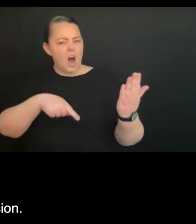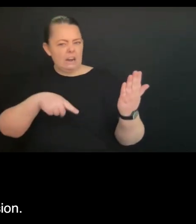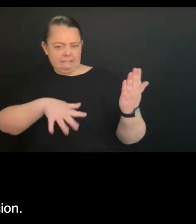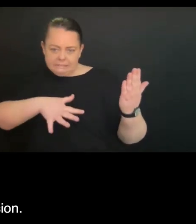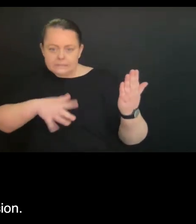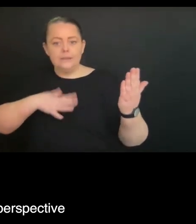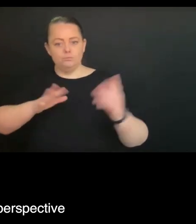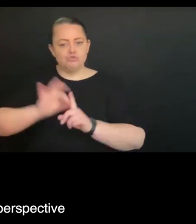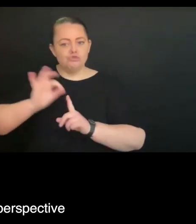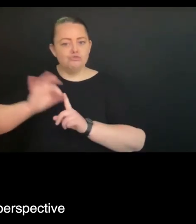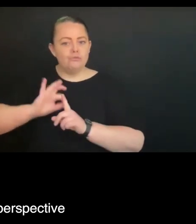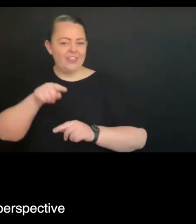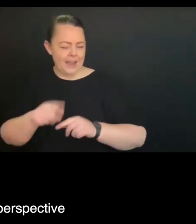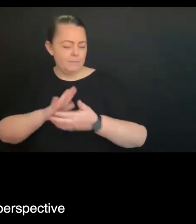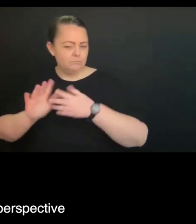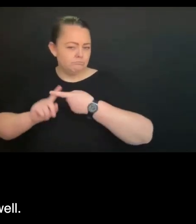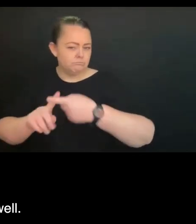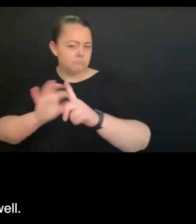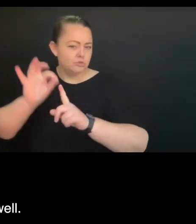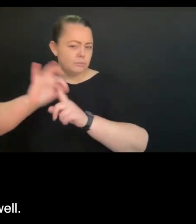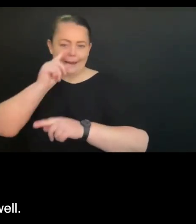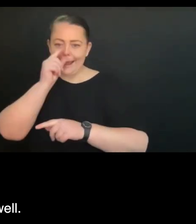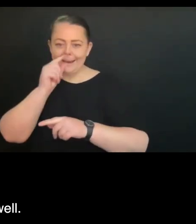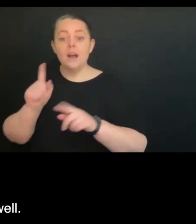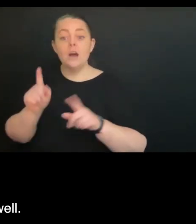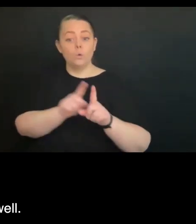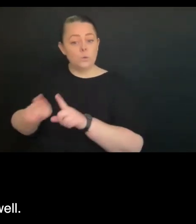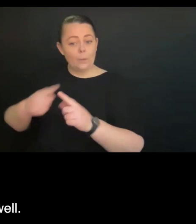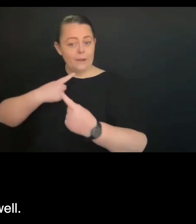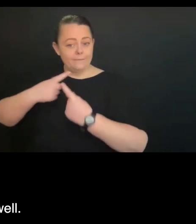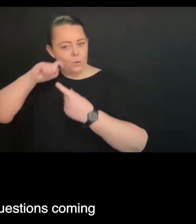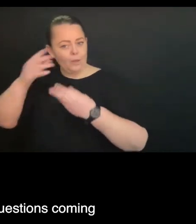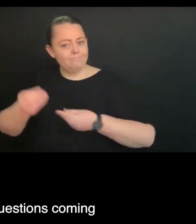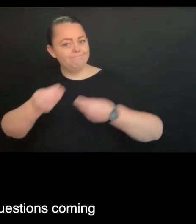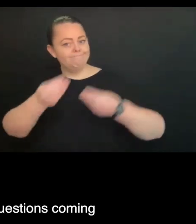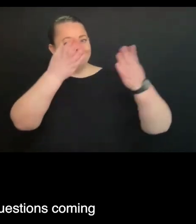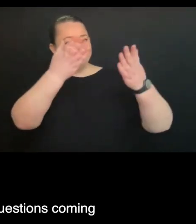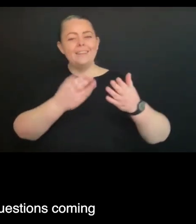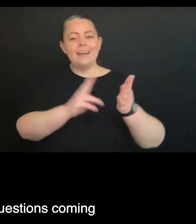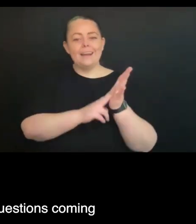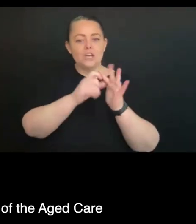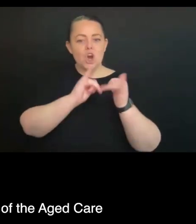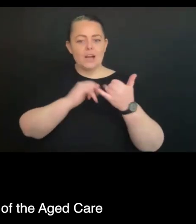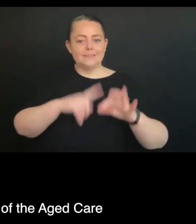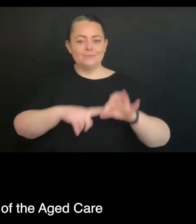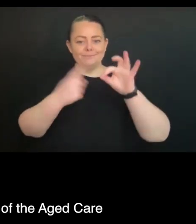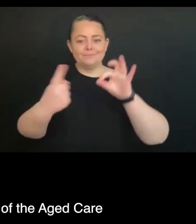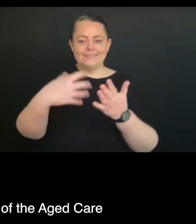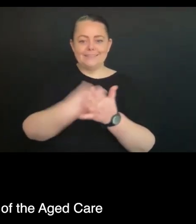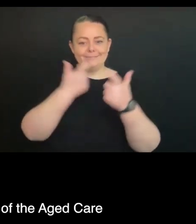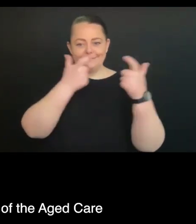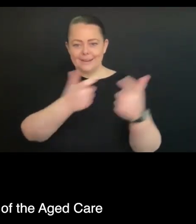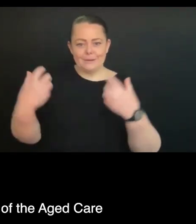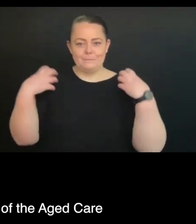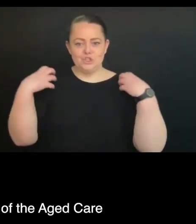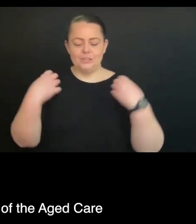Safety Commission. And certainly from a policy perspective, we're interested as well. Now, we're getting a number of questions coming through specifically